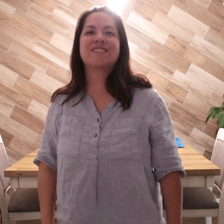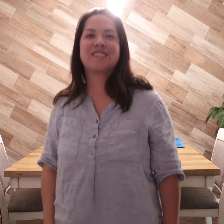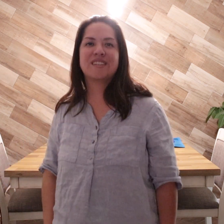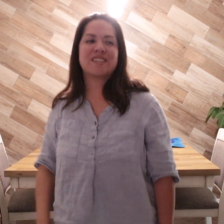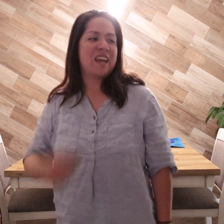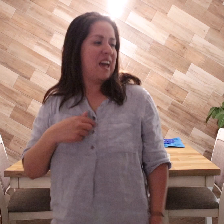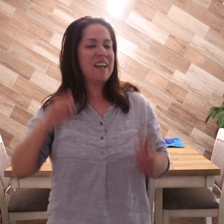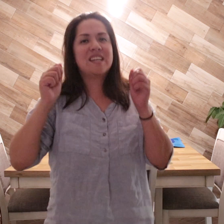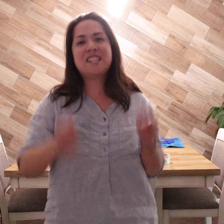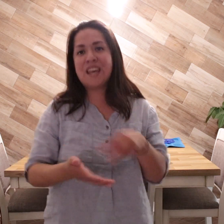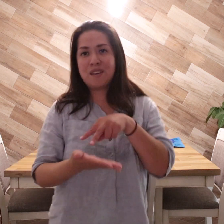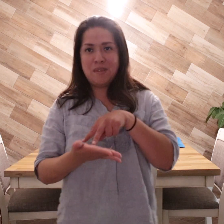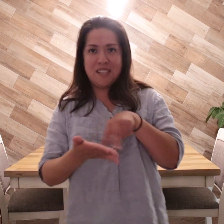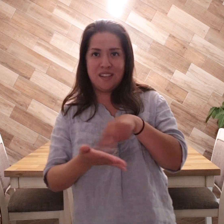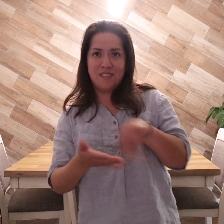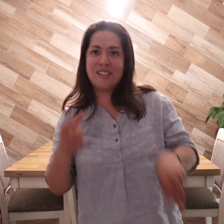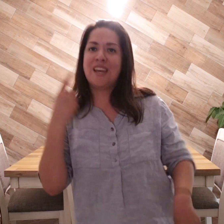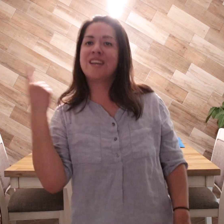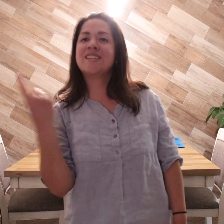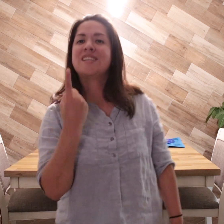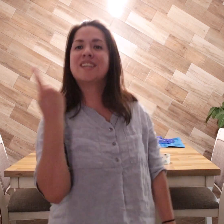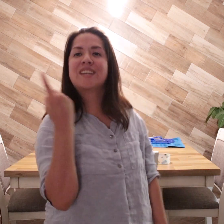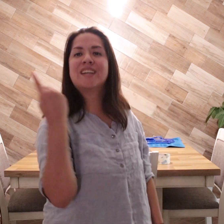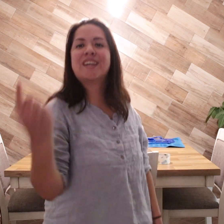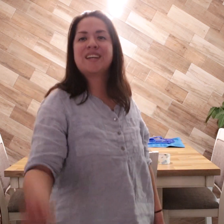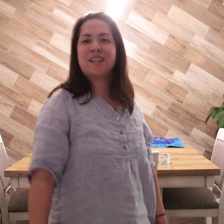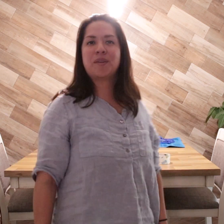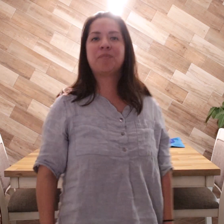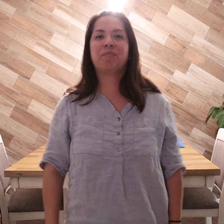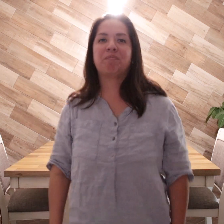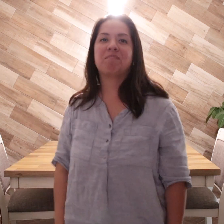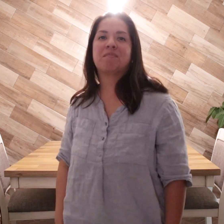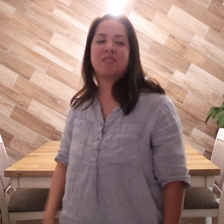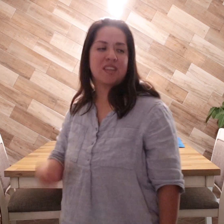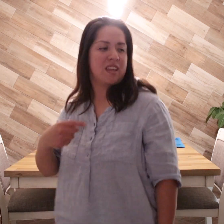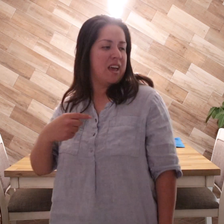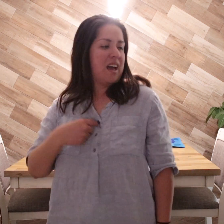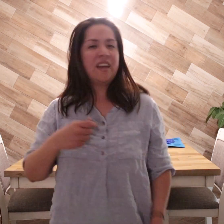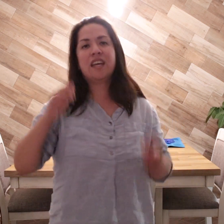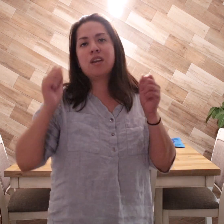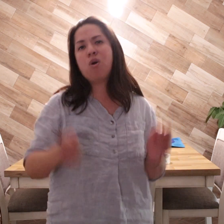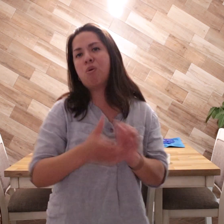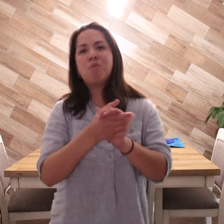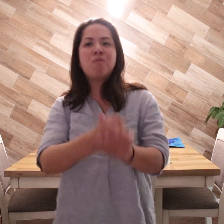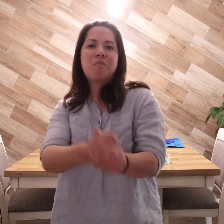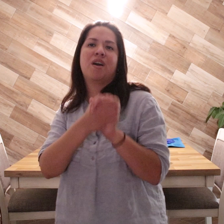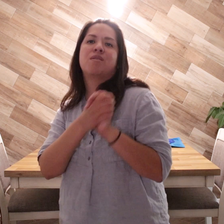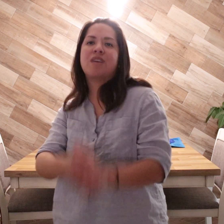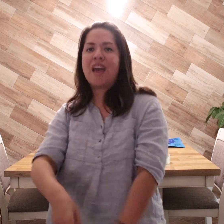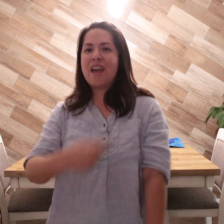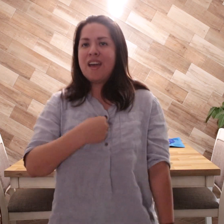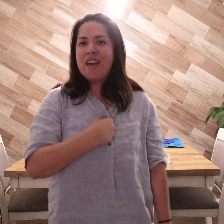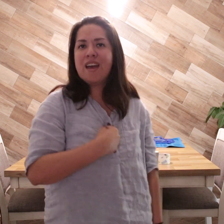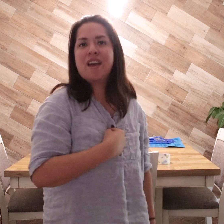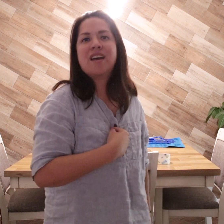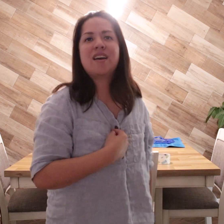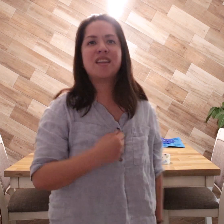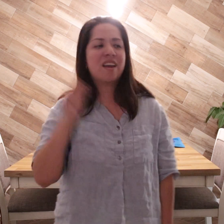I can take myself dancing, and I can hold on it Yeah,